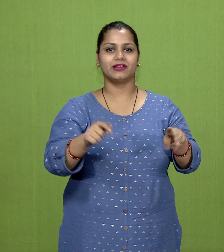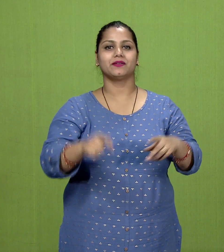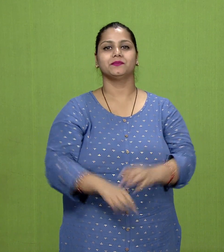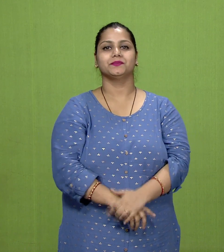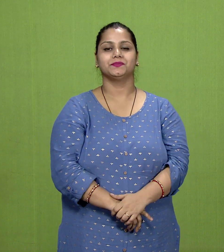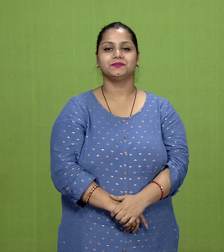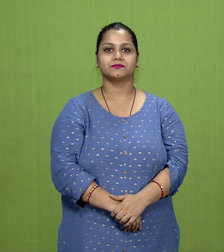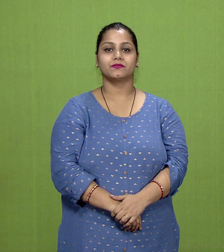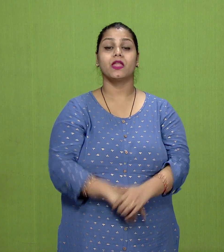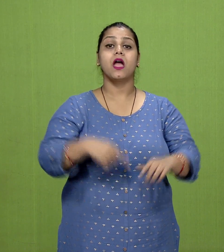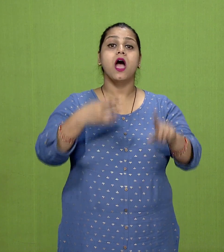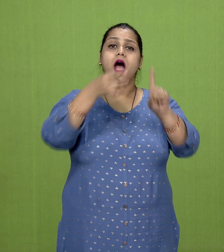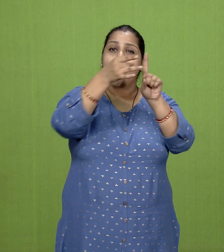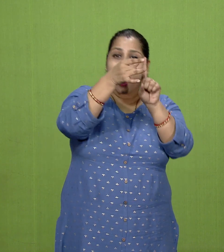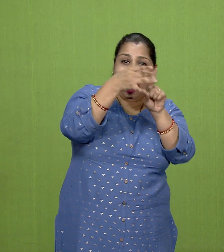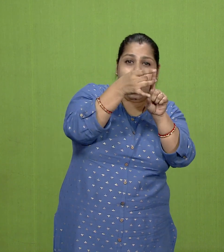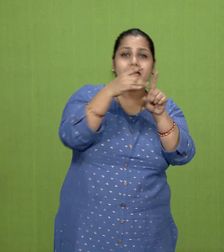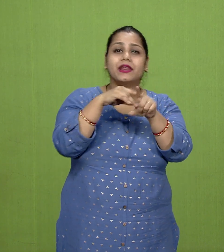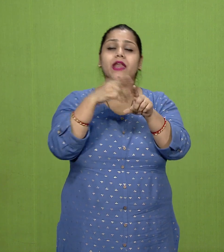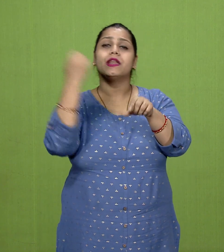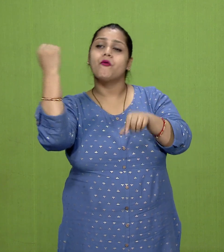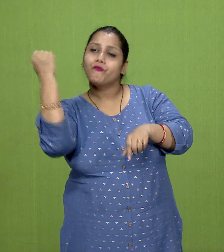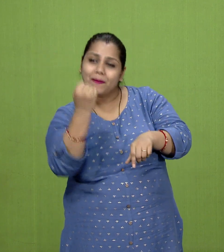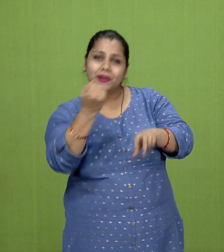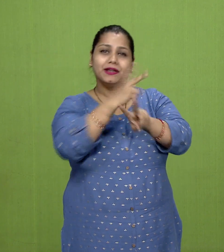iron weapons and tools were introduced